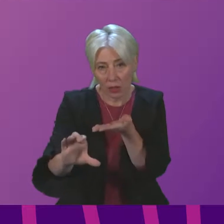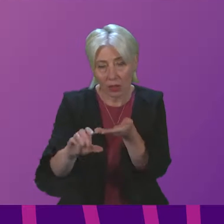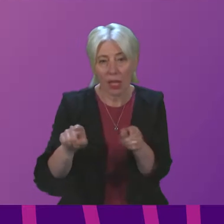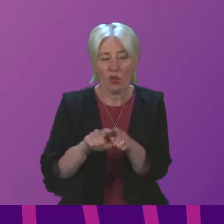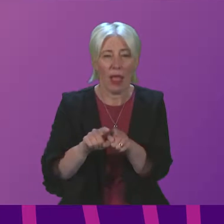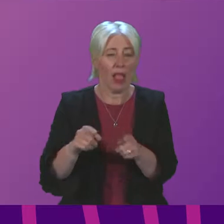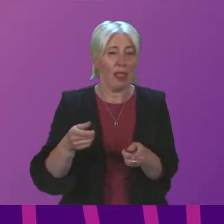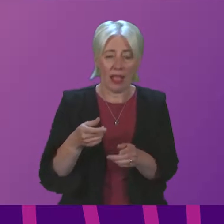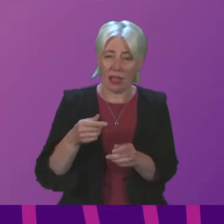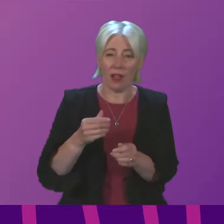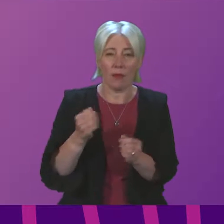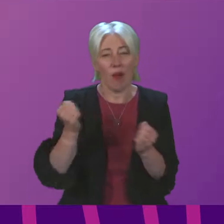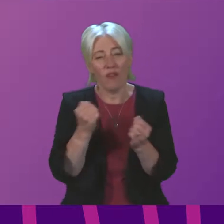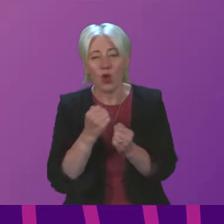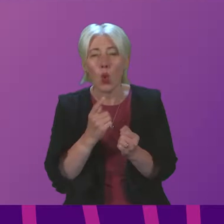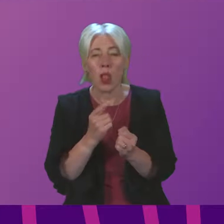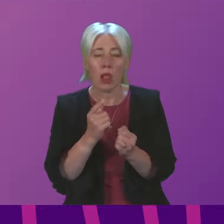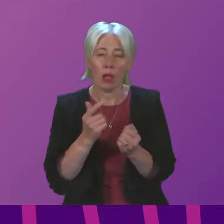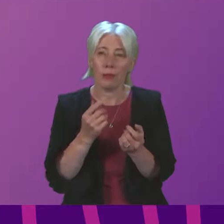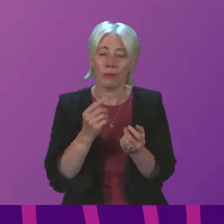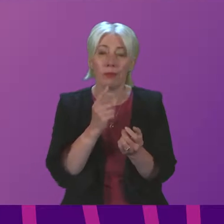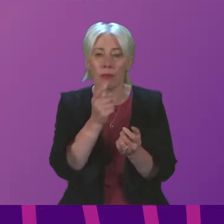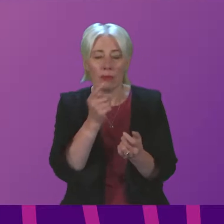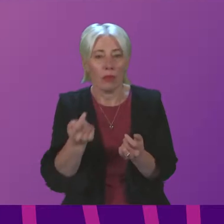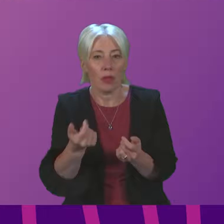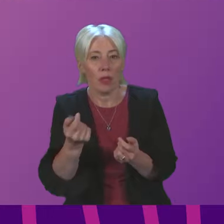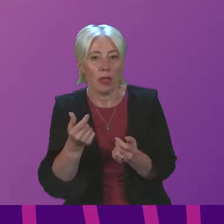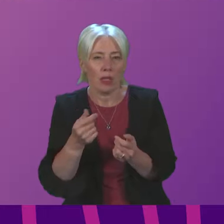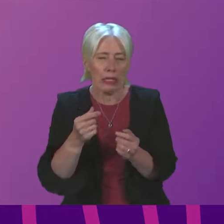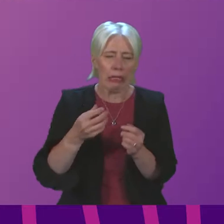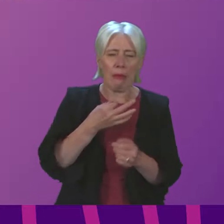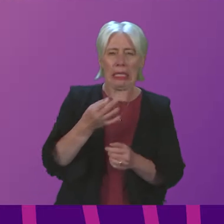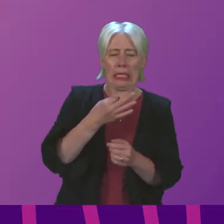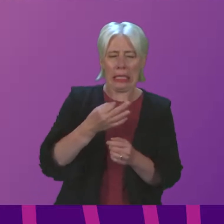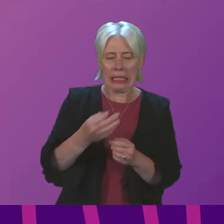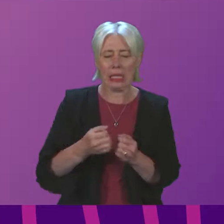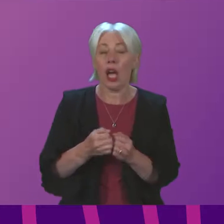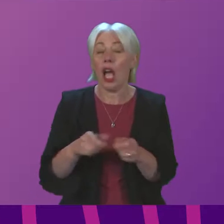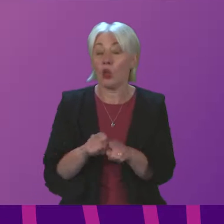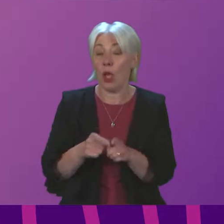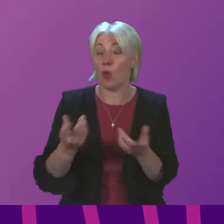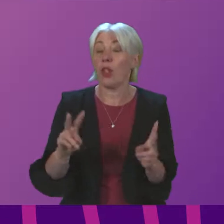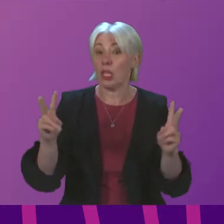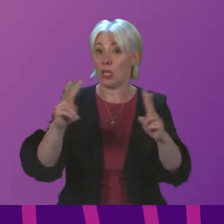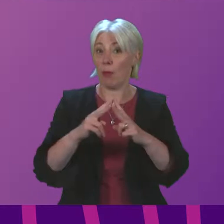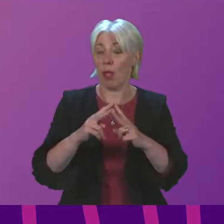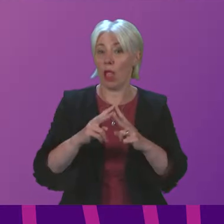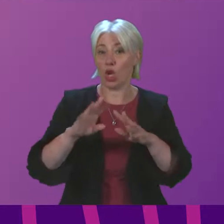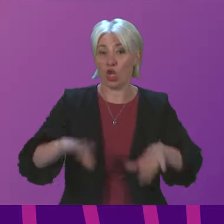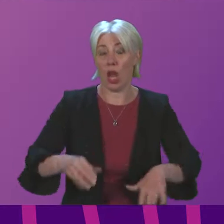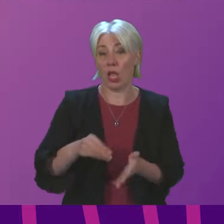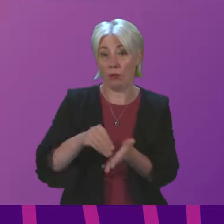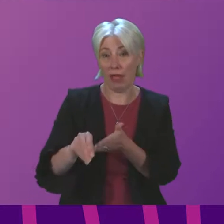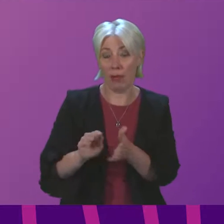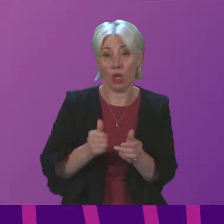insecurity this winter. This week we announced that we will double the Scottish Child Payment to support